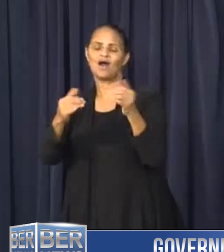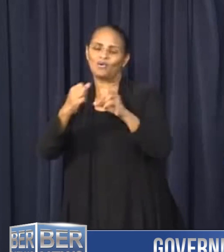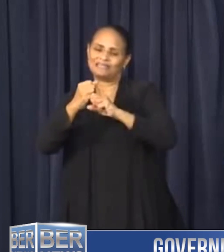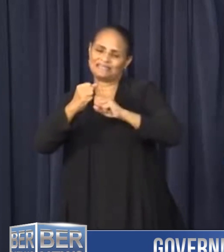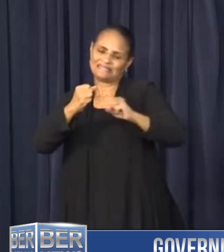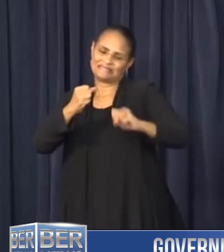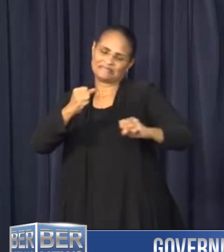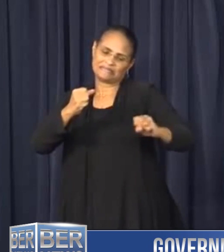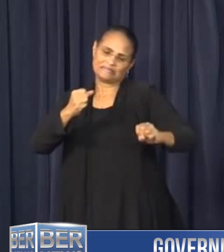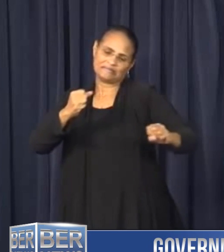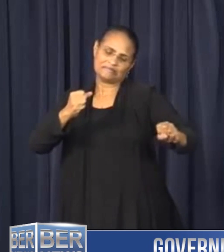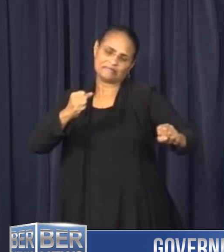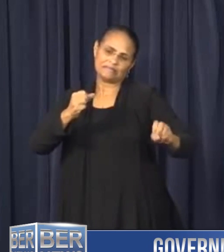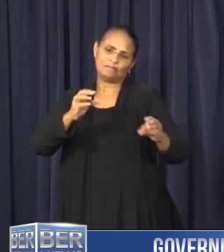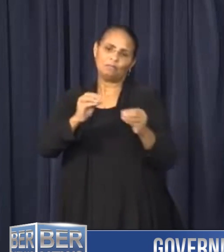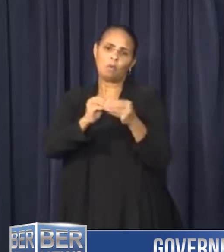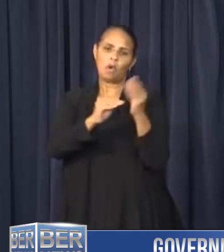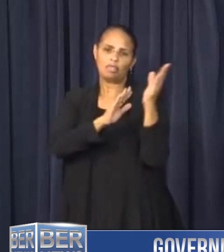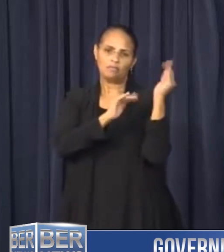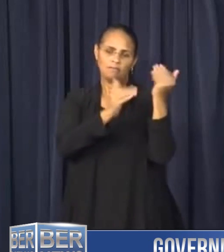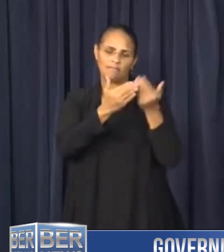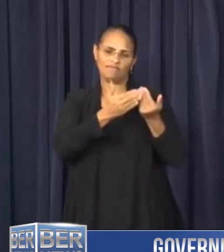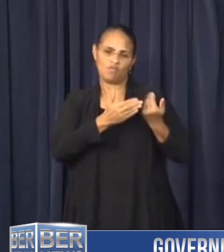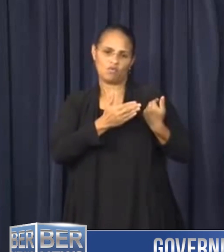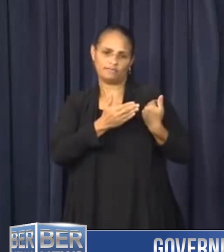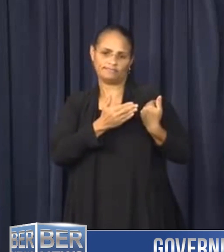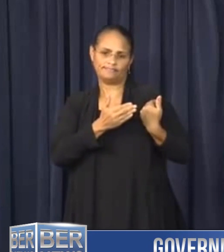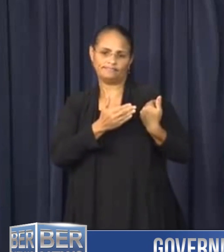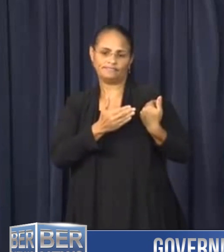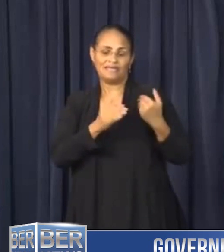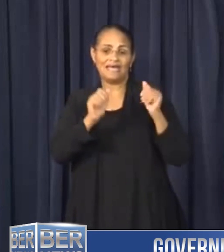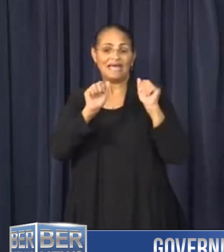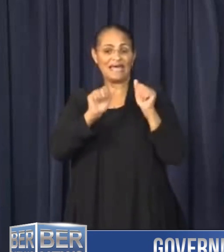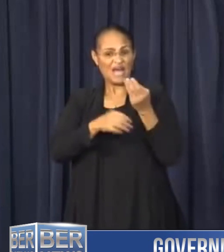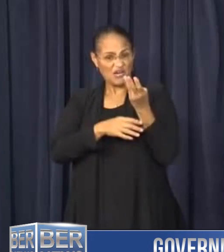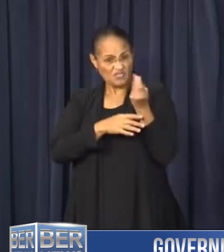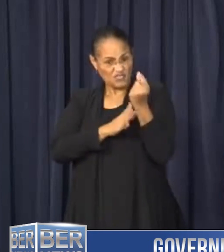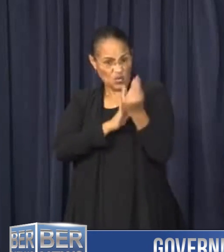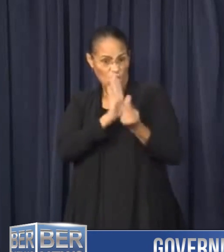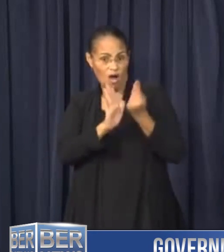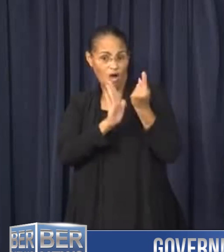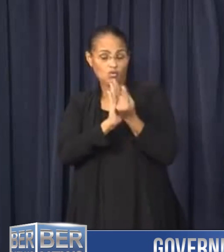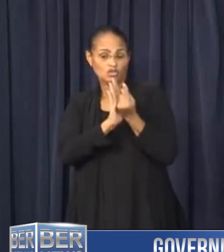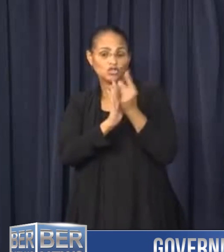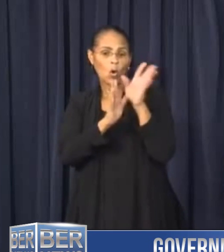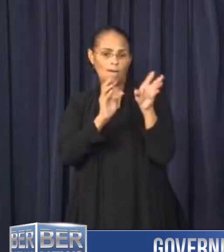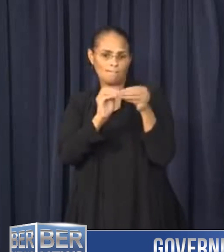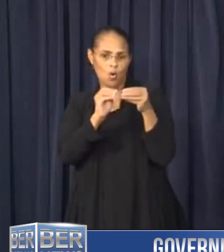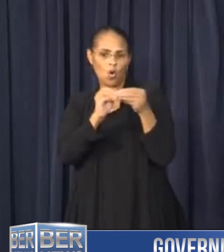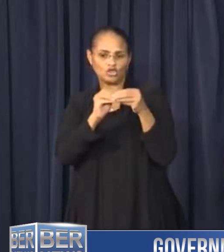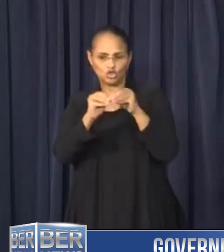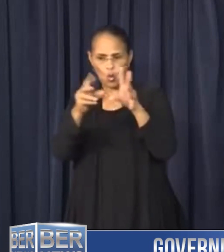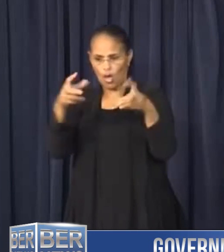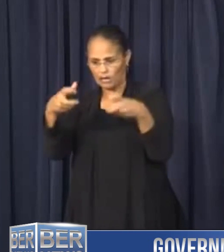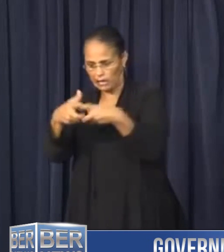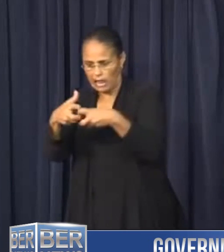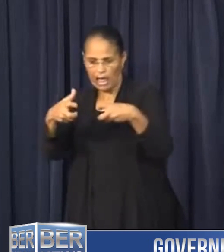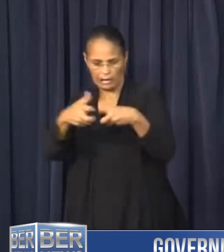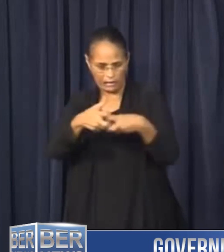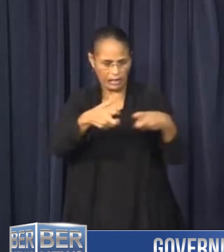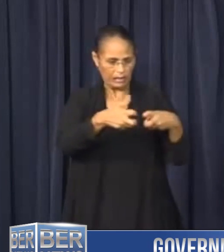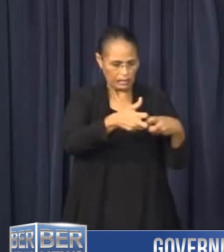much more time consuming than expected. It can take a few hours or more to reconnect small pockets of customers.